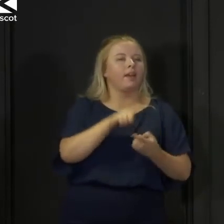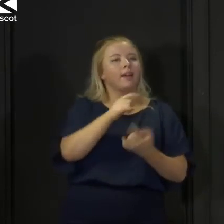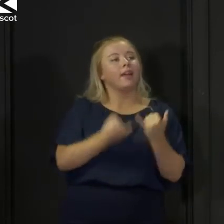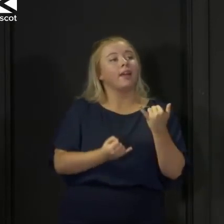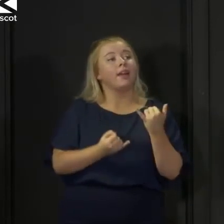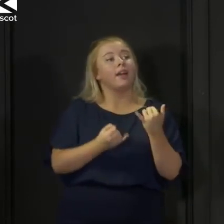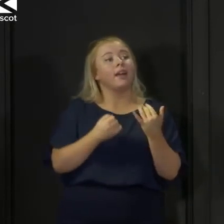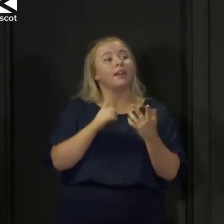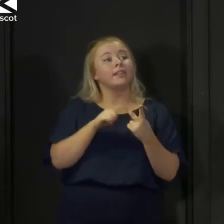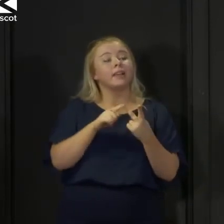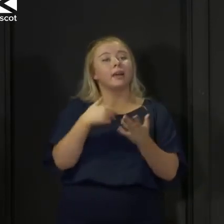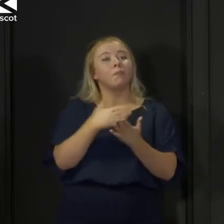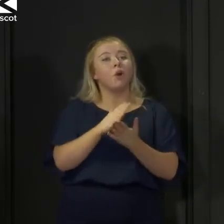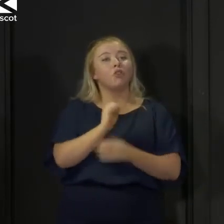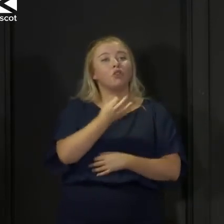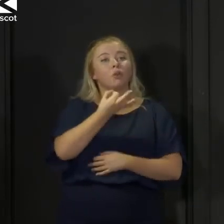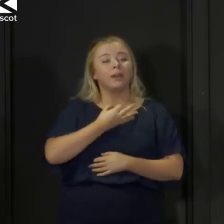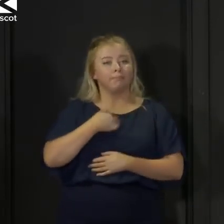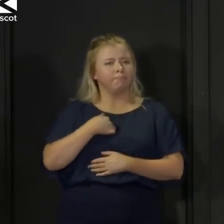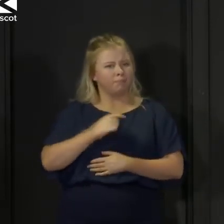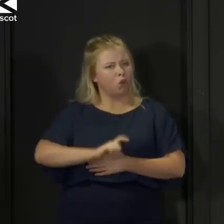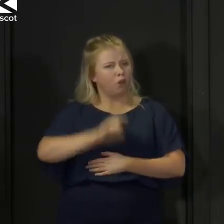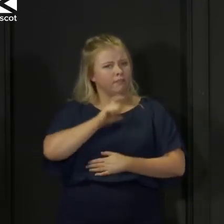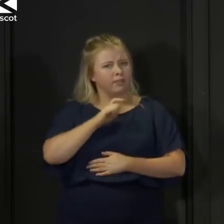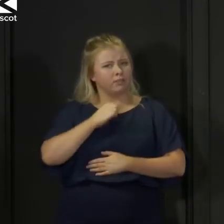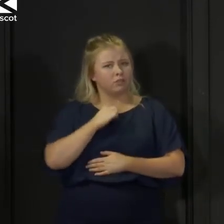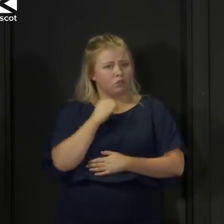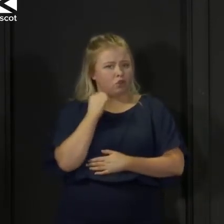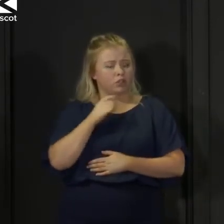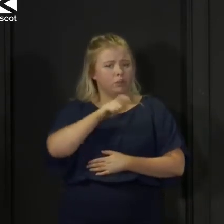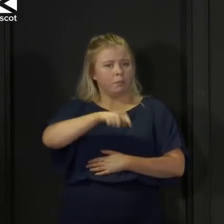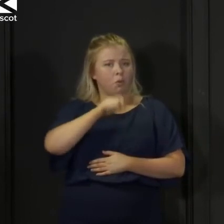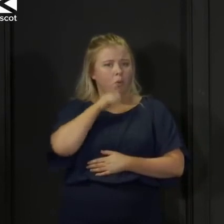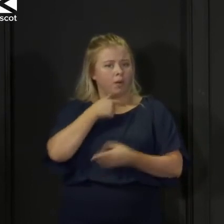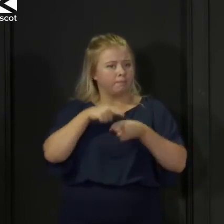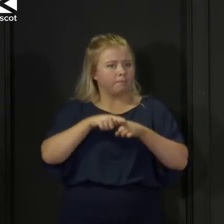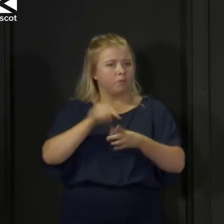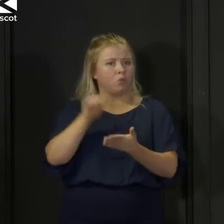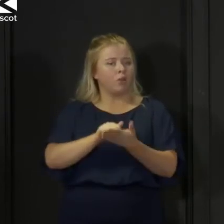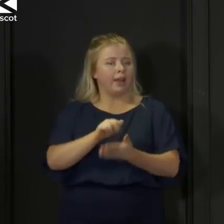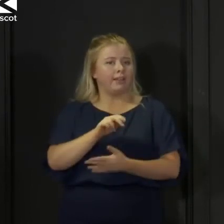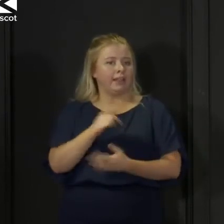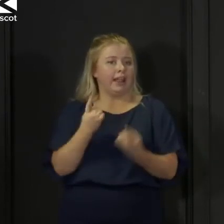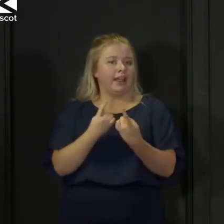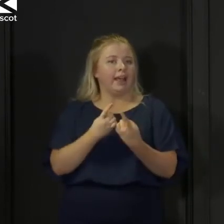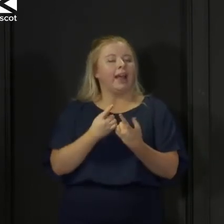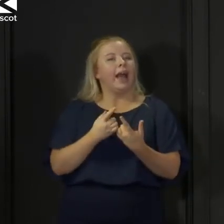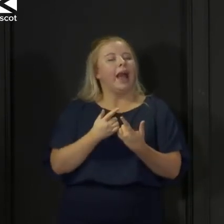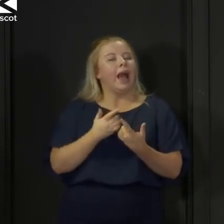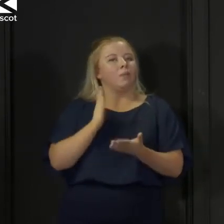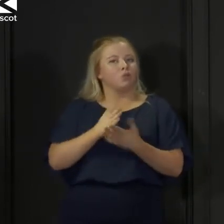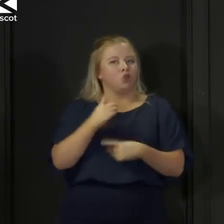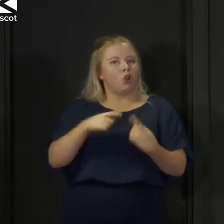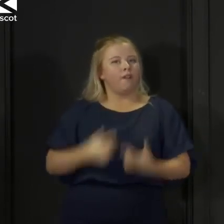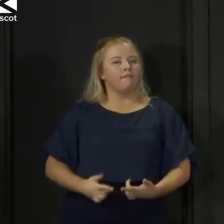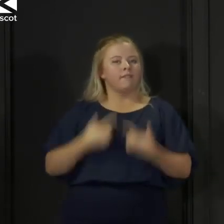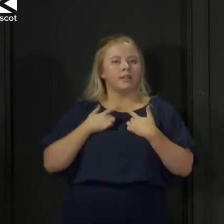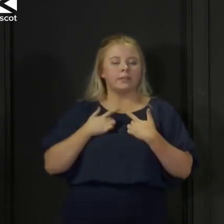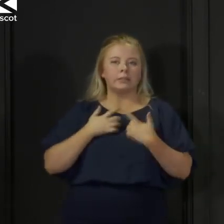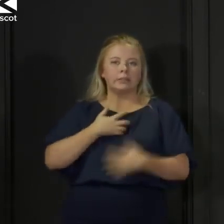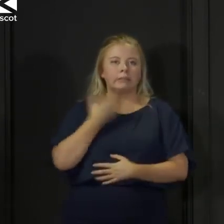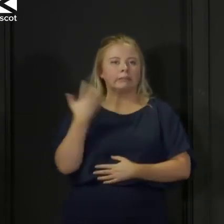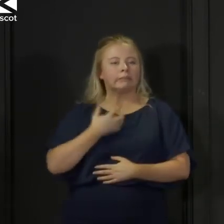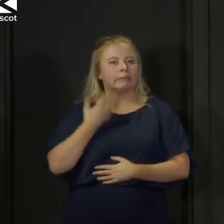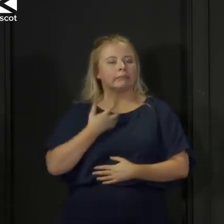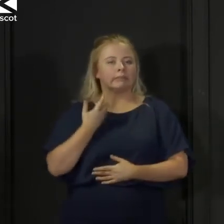question yeah I am confident that the Scottish people will continue to do the right thing because while I'm sure there's a lot of anger and frustration about certain things